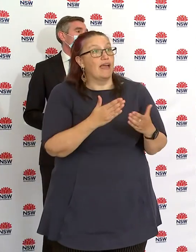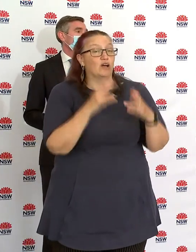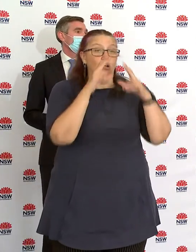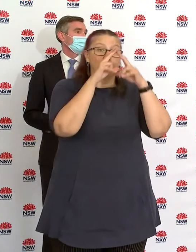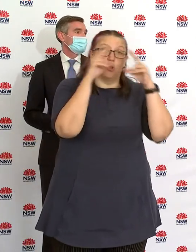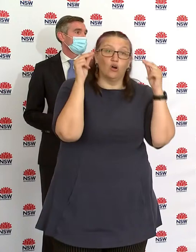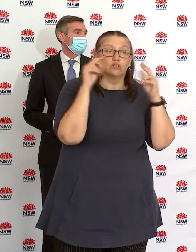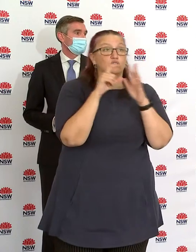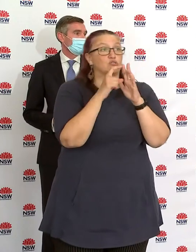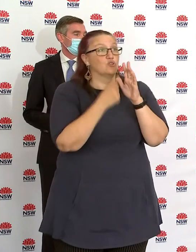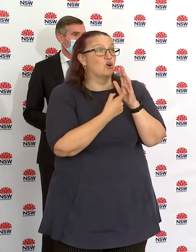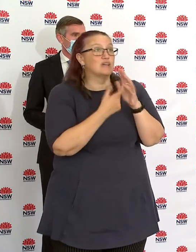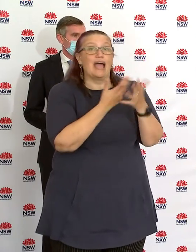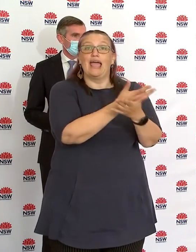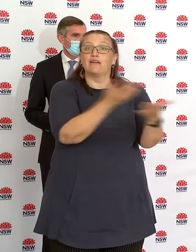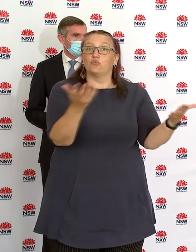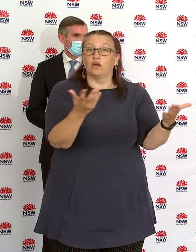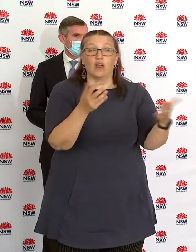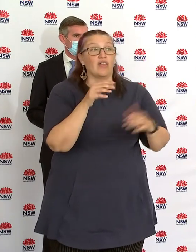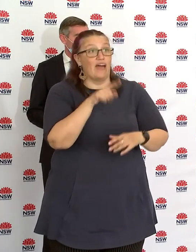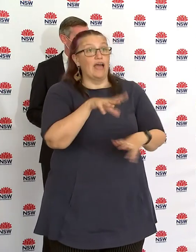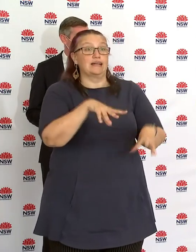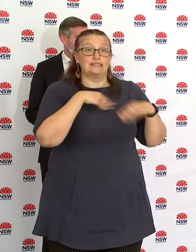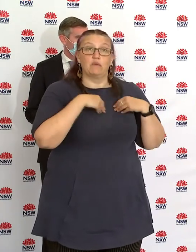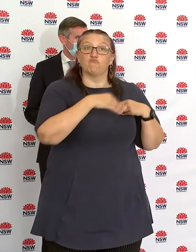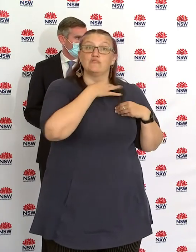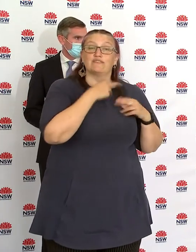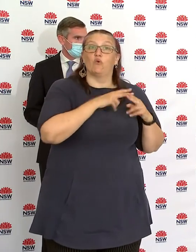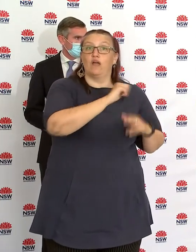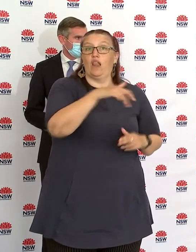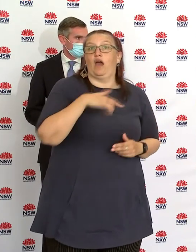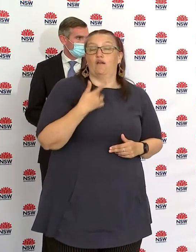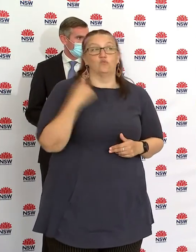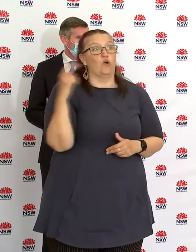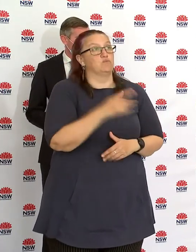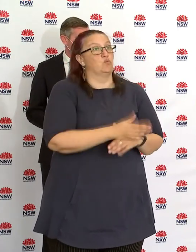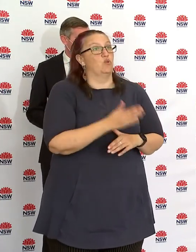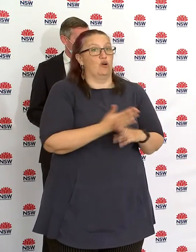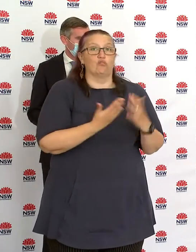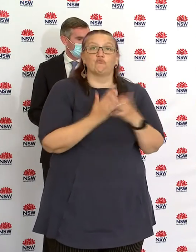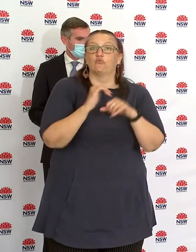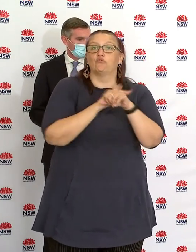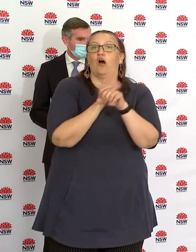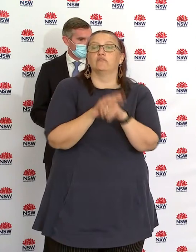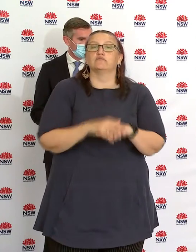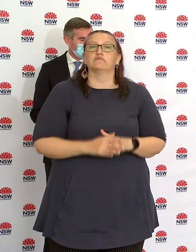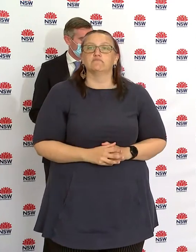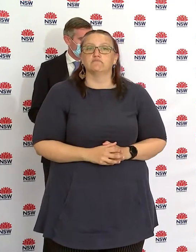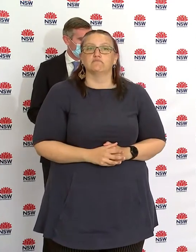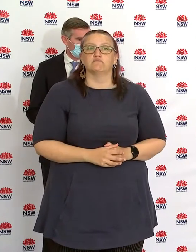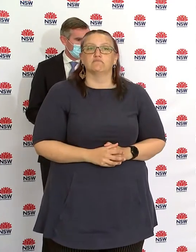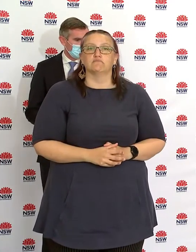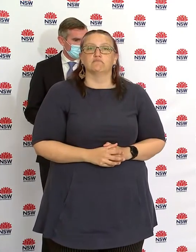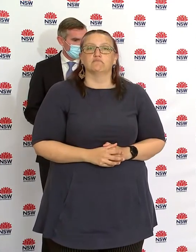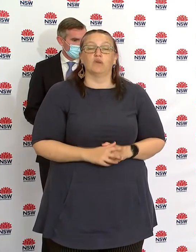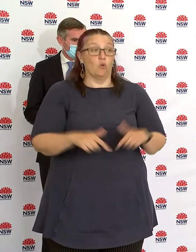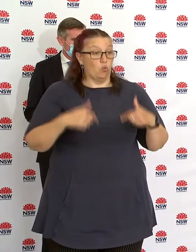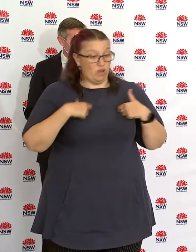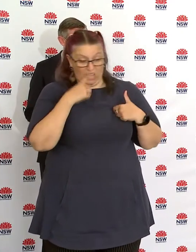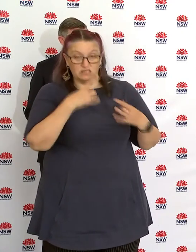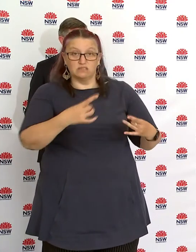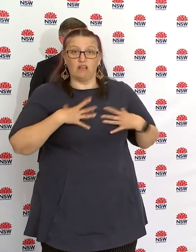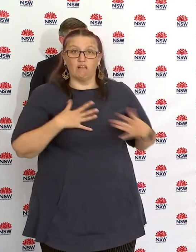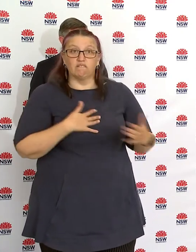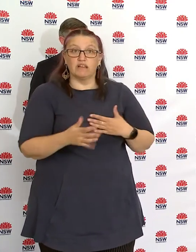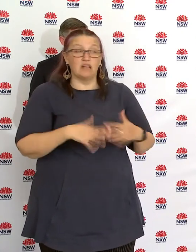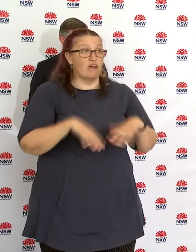emphasise that government can only do so much. In the end, the community and every individual has a responsibility here to